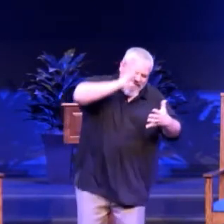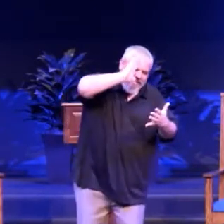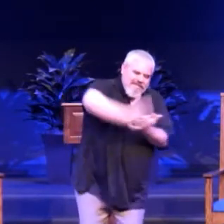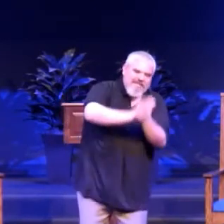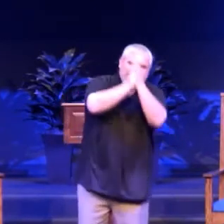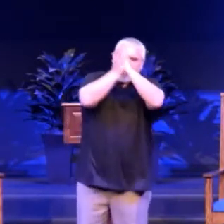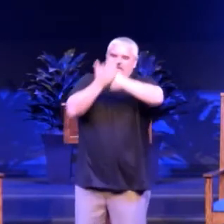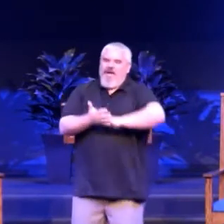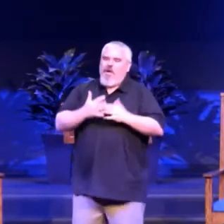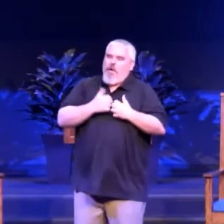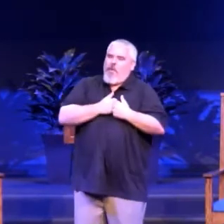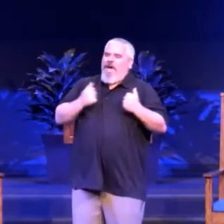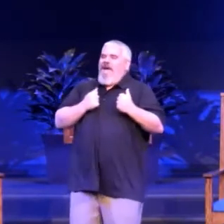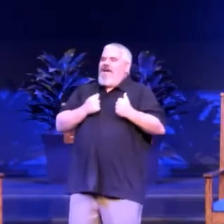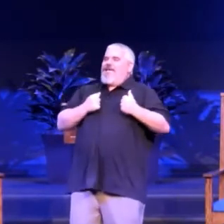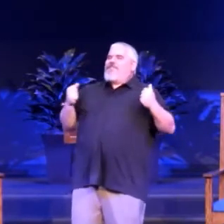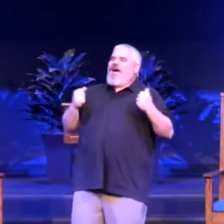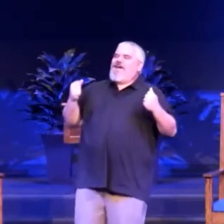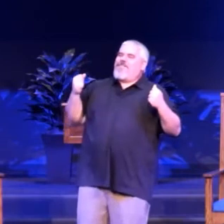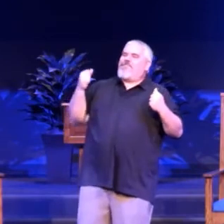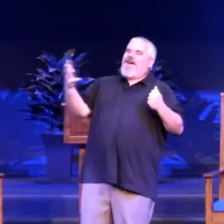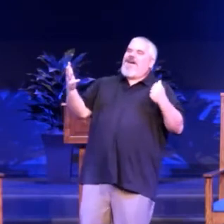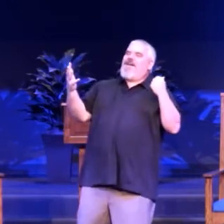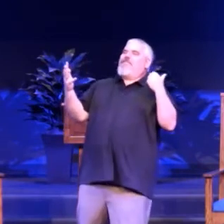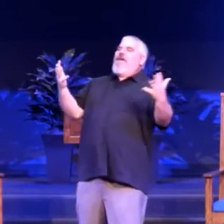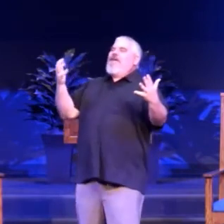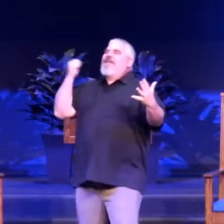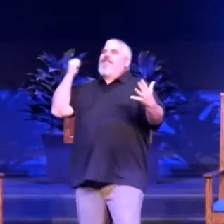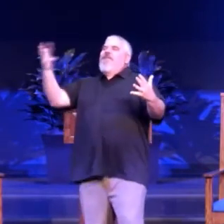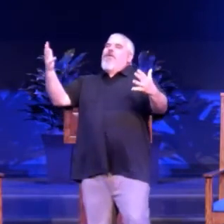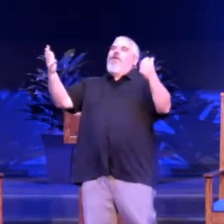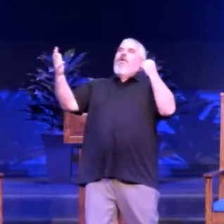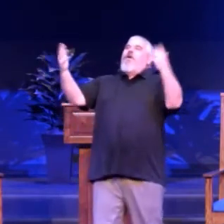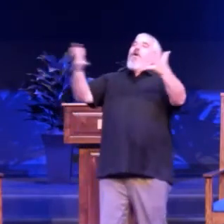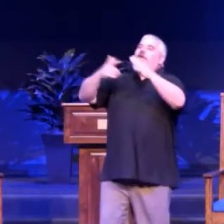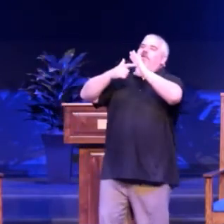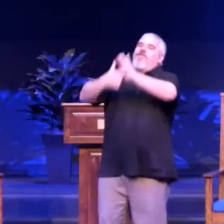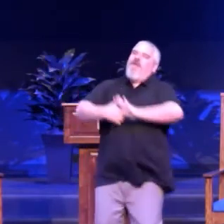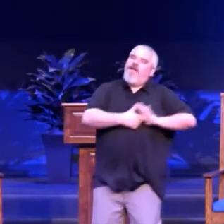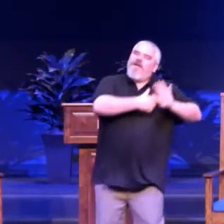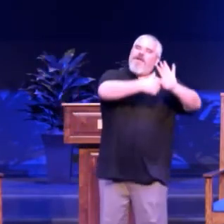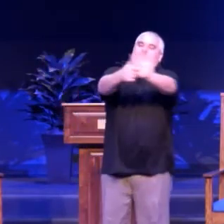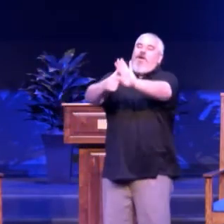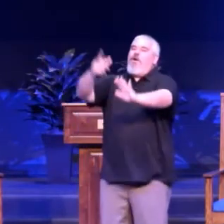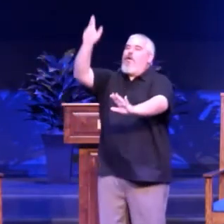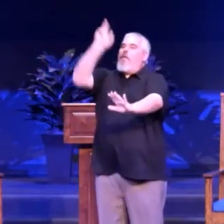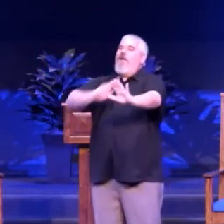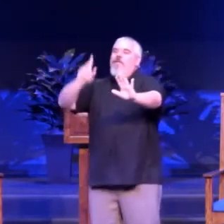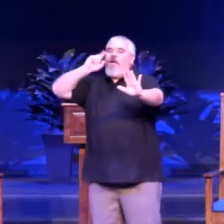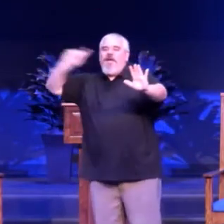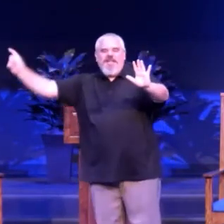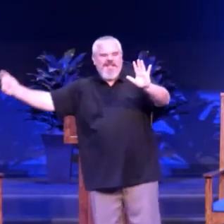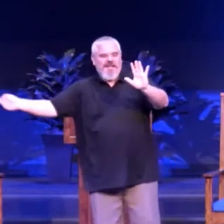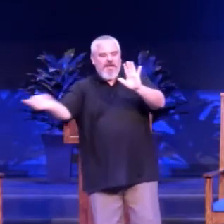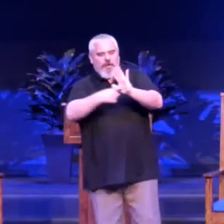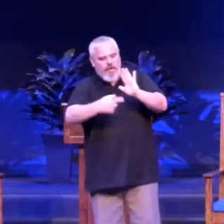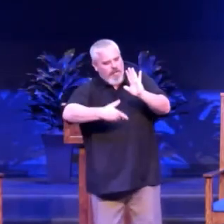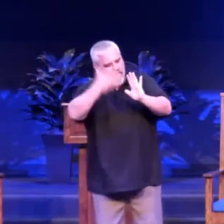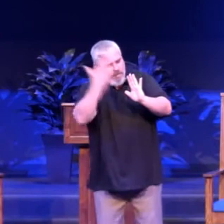for your I wanna be here Till I am a soul on fire Till I am